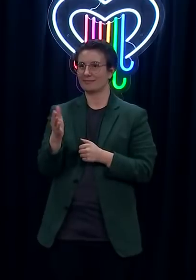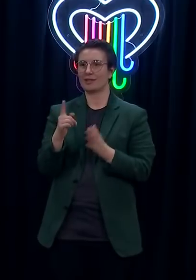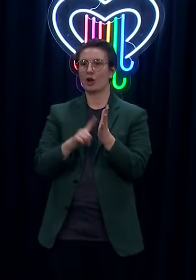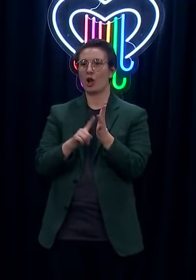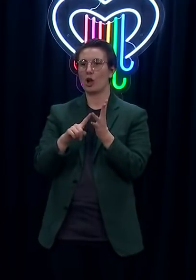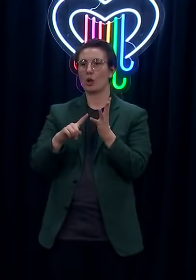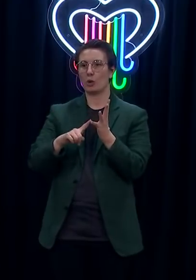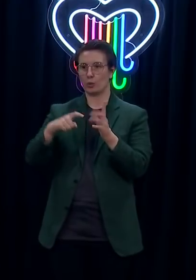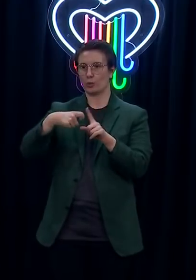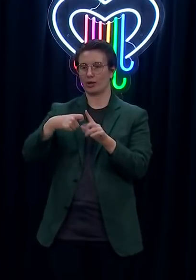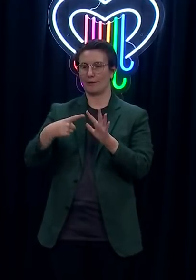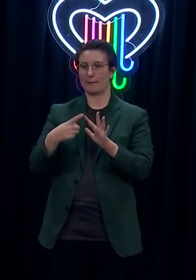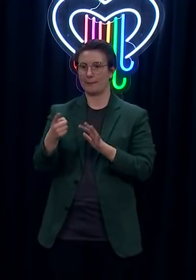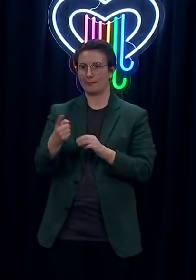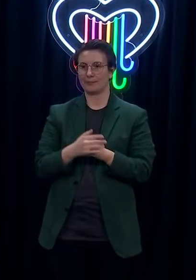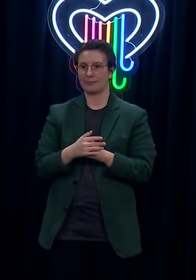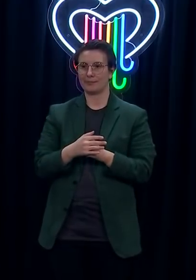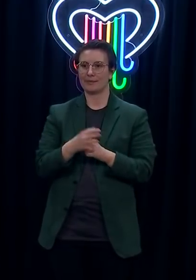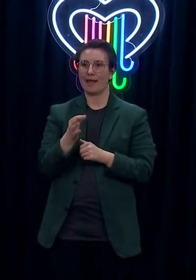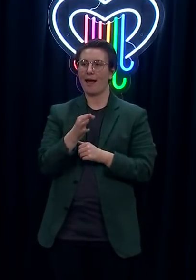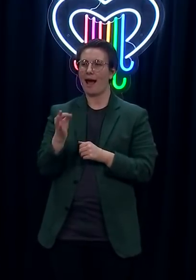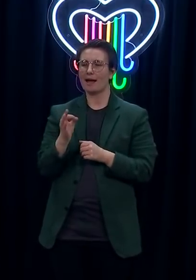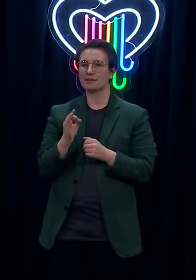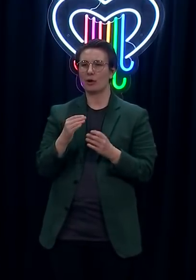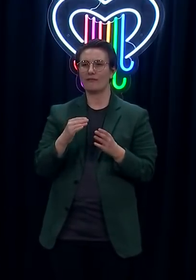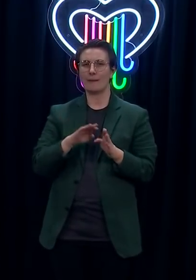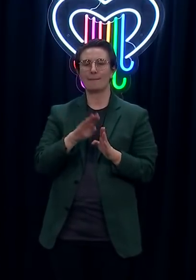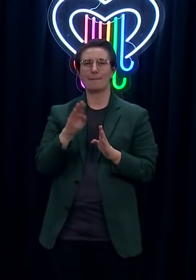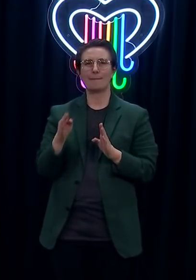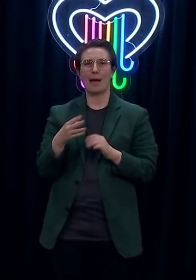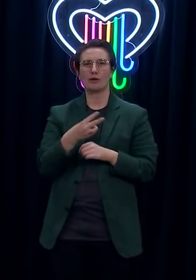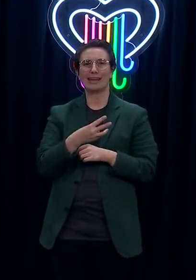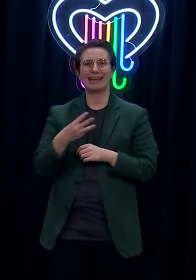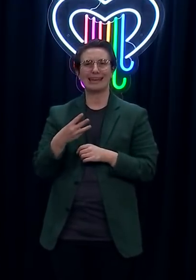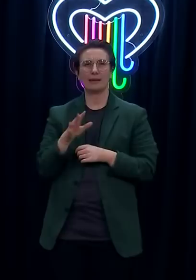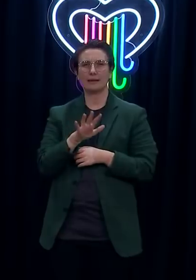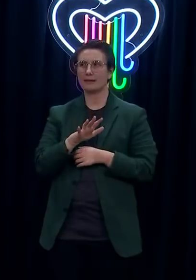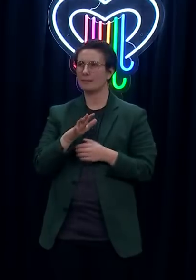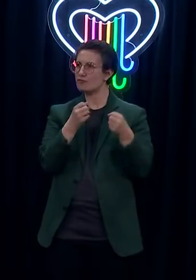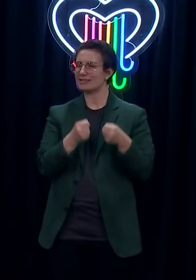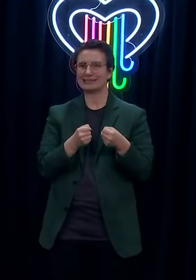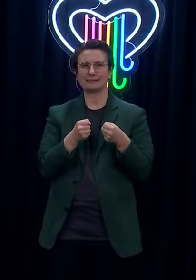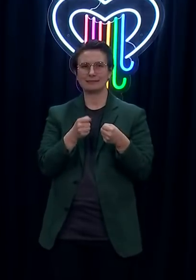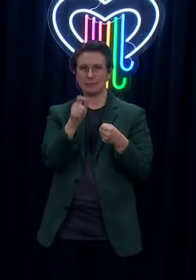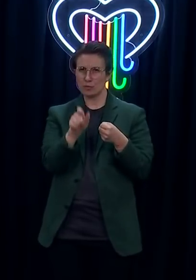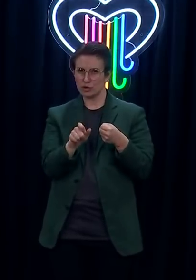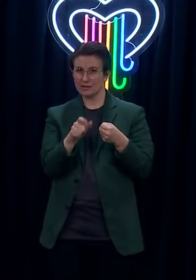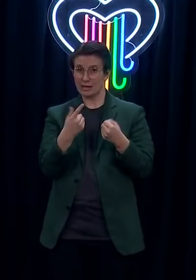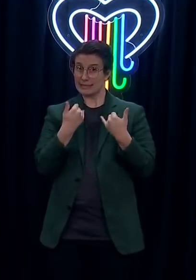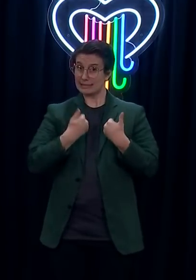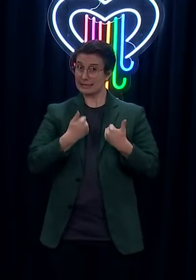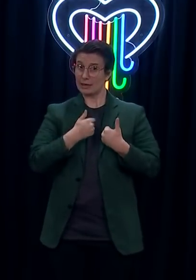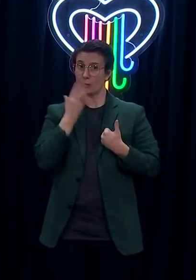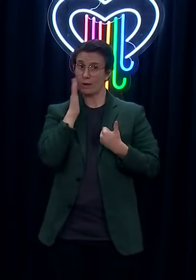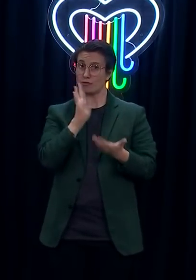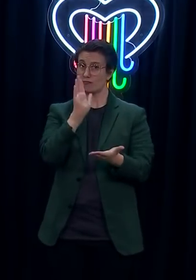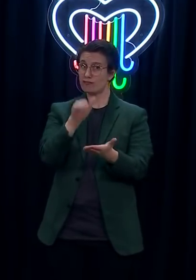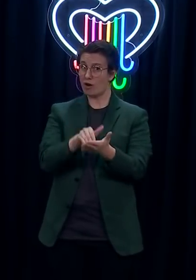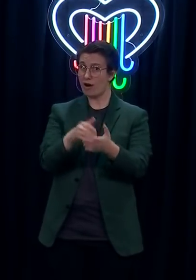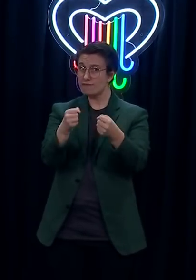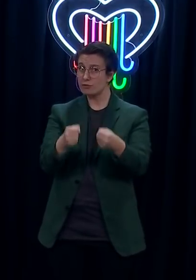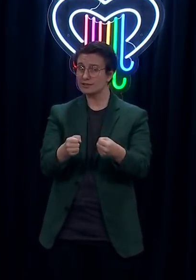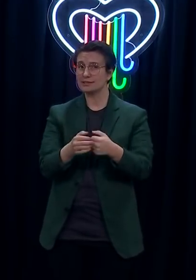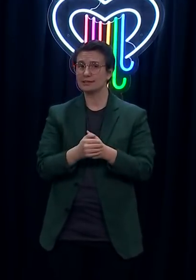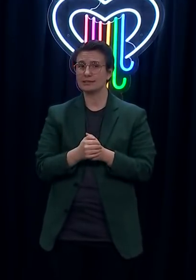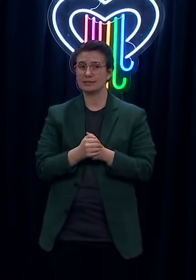Just a couple of questions on the Mount Eden case. Yeah. Was he symptomatic when he was taken into custody? I don't believe... Oh, yeah. Oh, there has... Actually, there